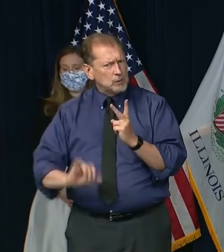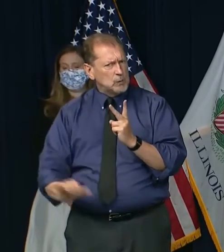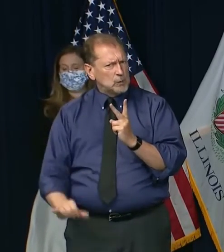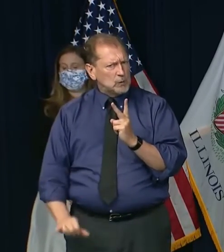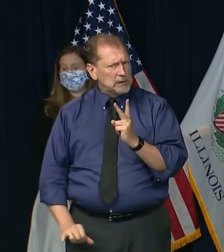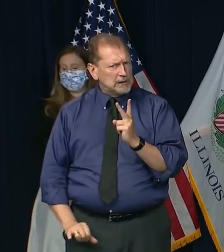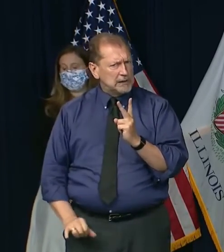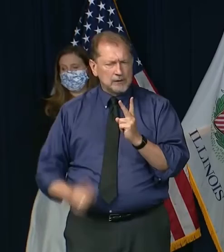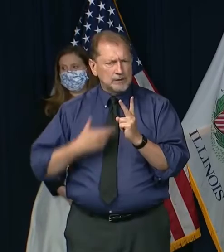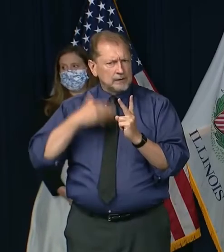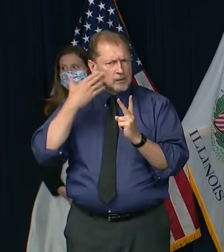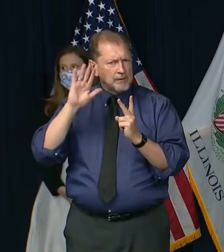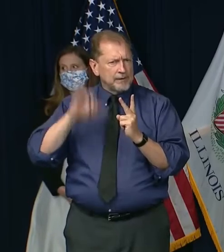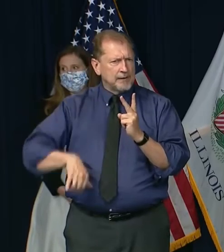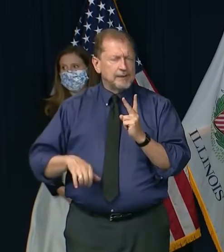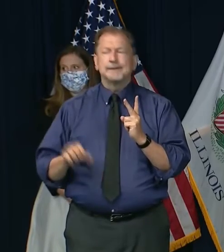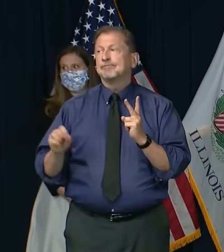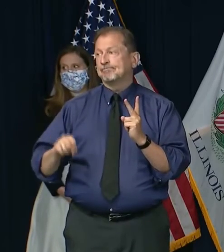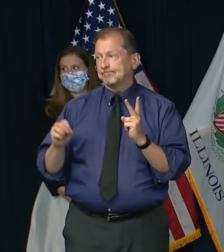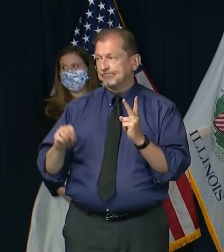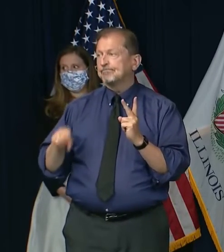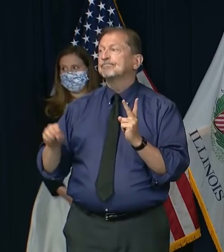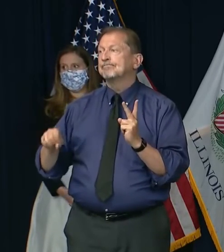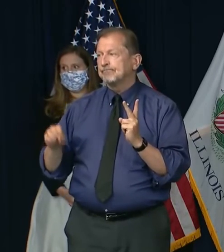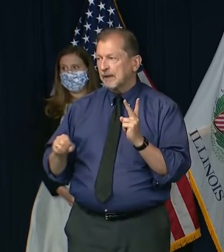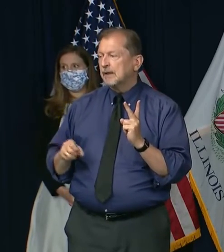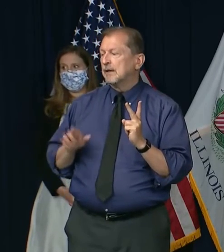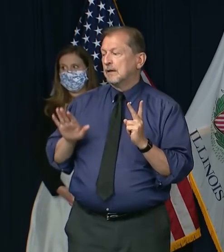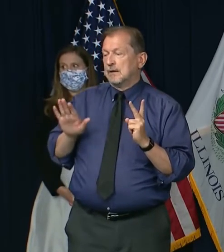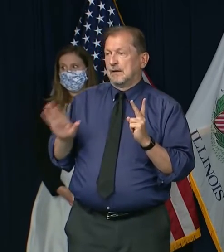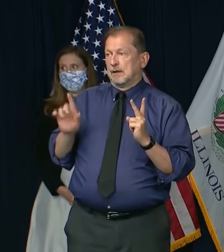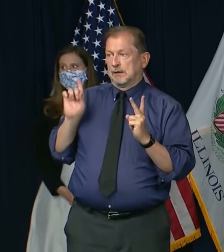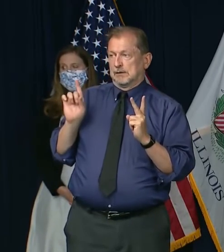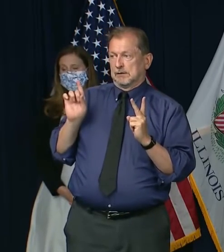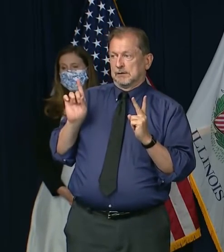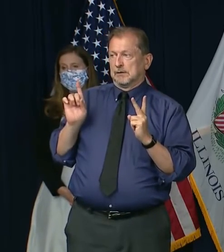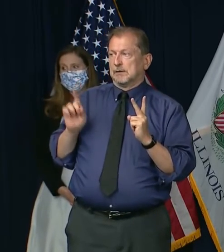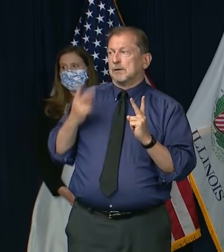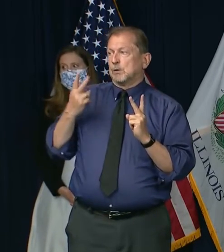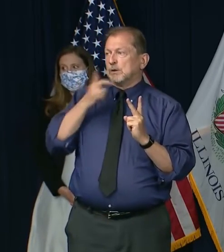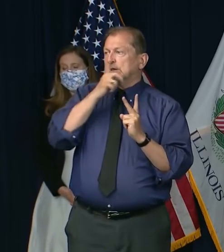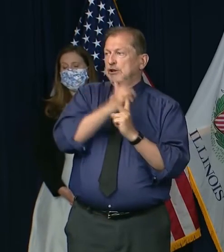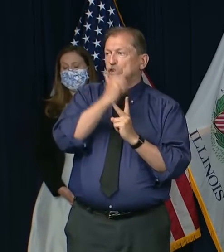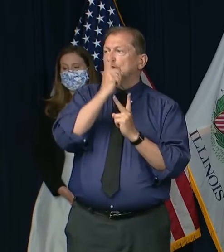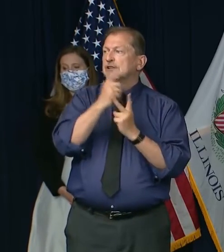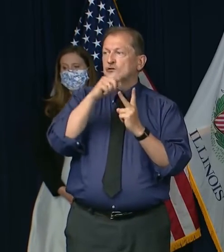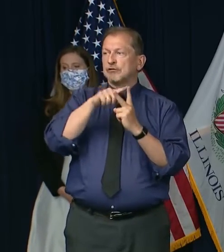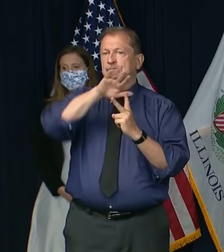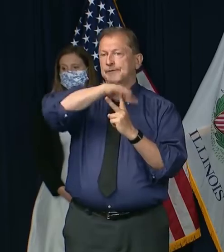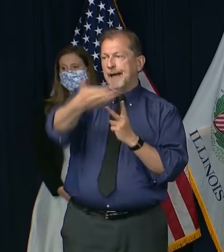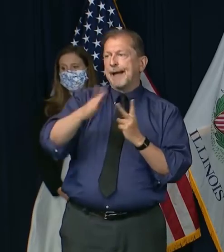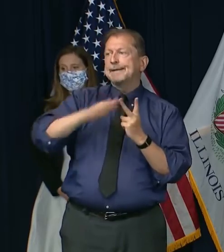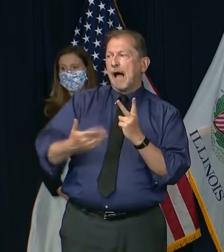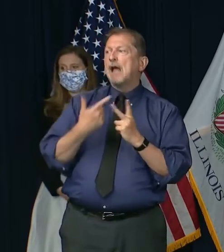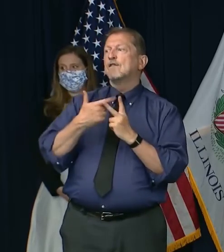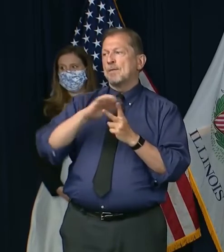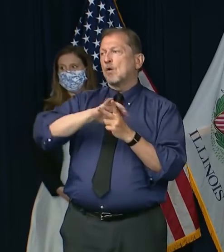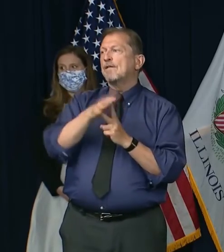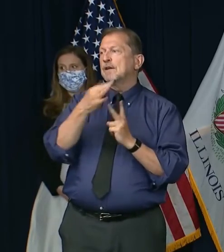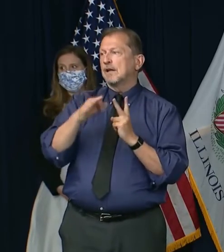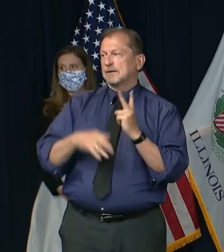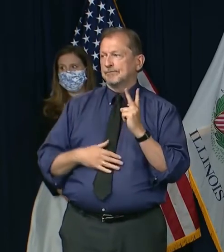women who died in the same family? Unfortunately, yes. Yes. So Anthony lost two sisters to this, this, this virus.